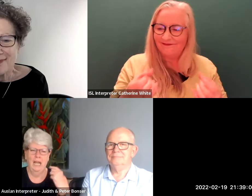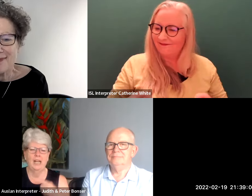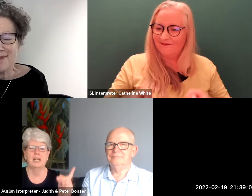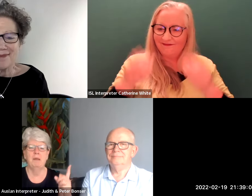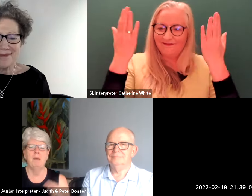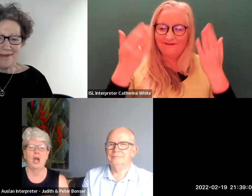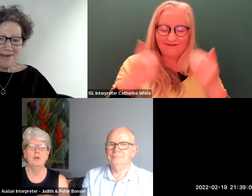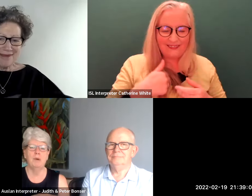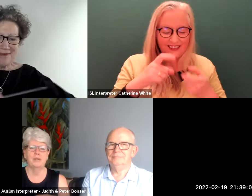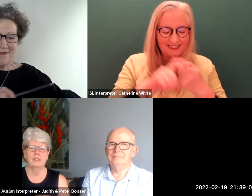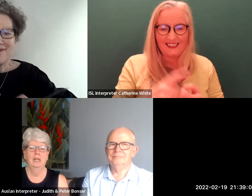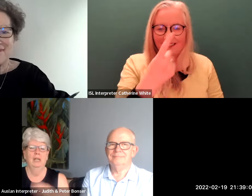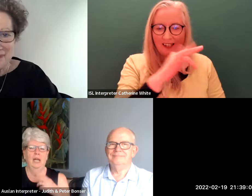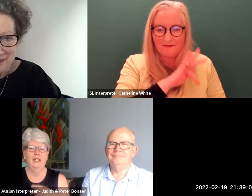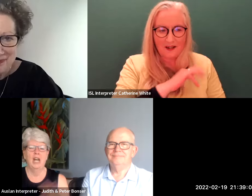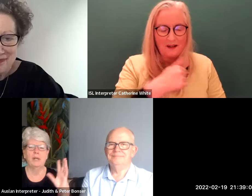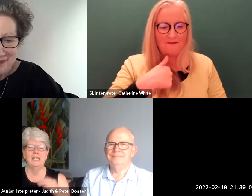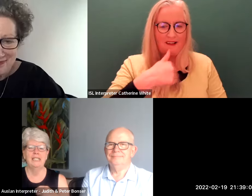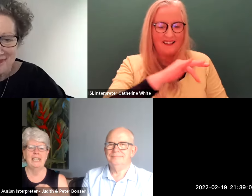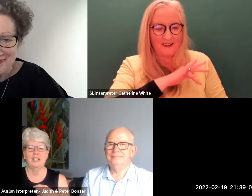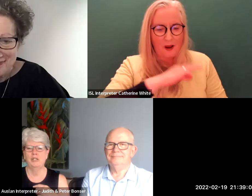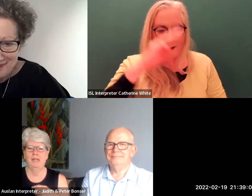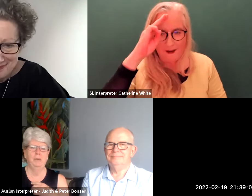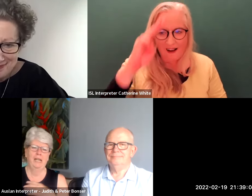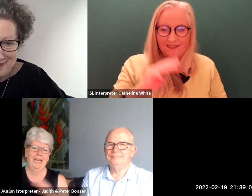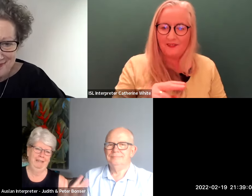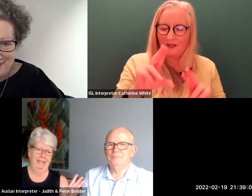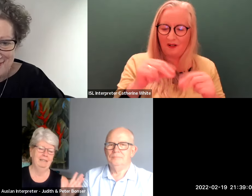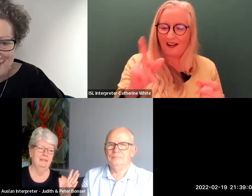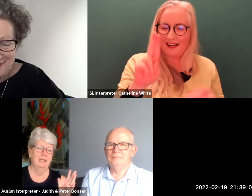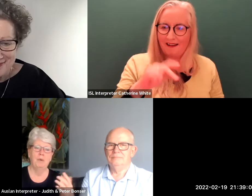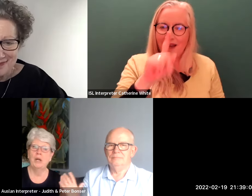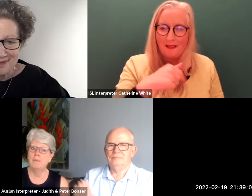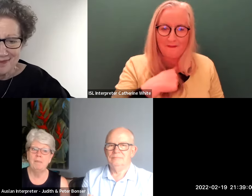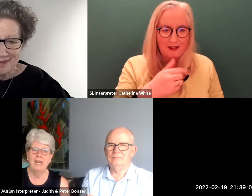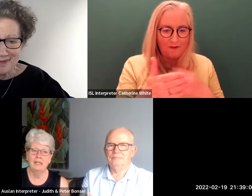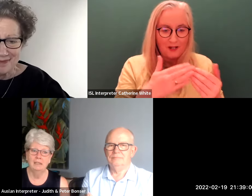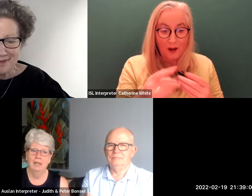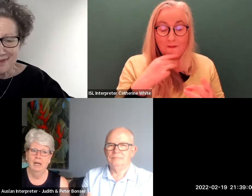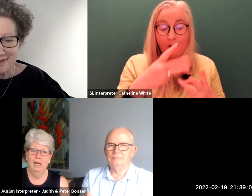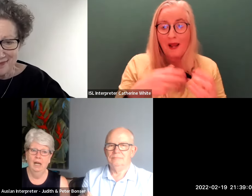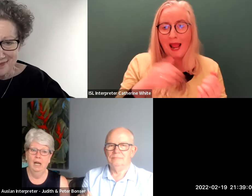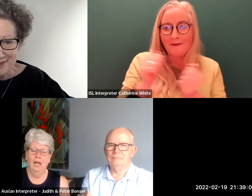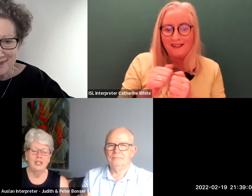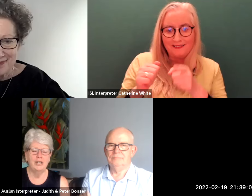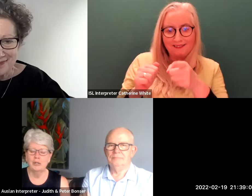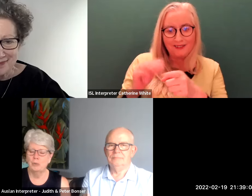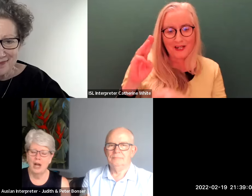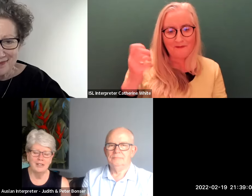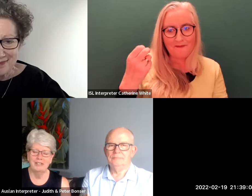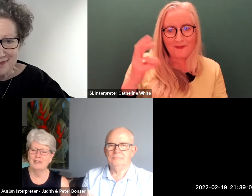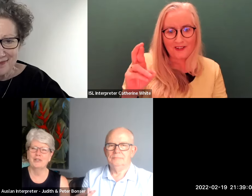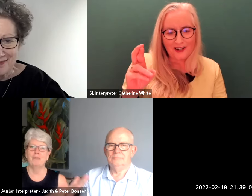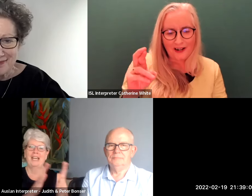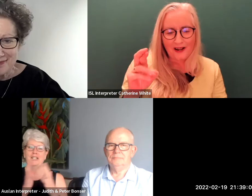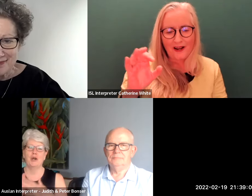and i can be my own boss and no one can dictate to me anything but when i met peter gee it took a